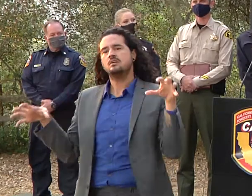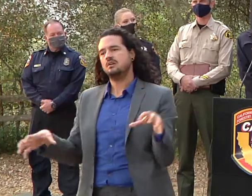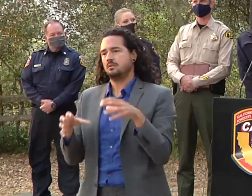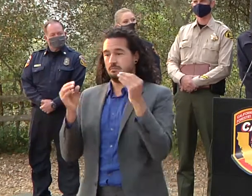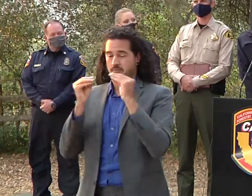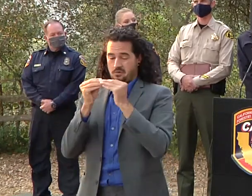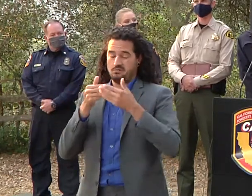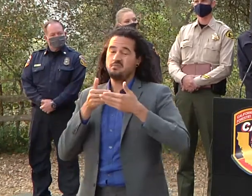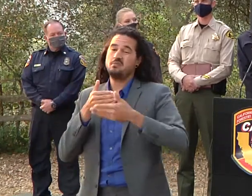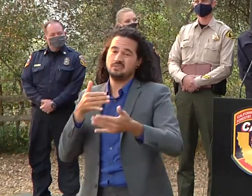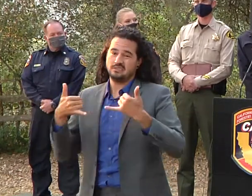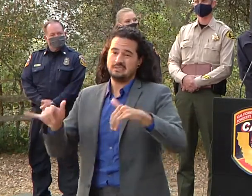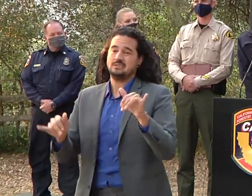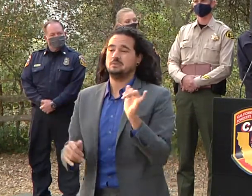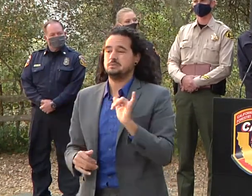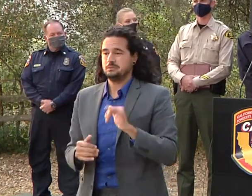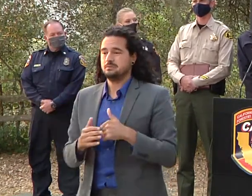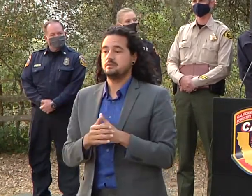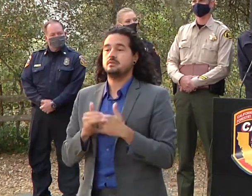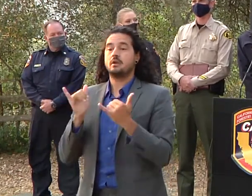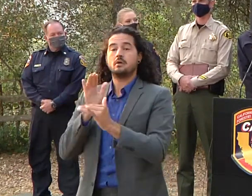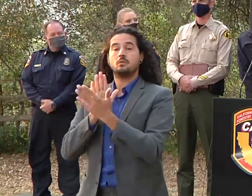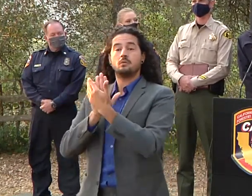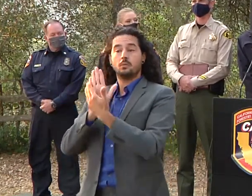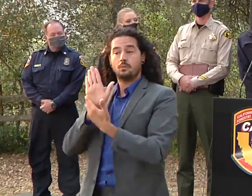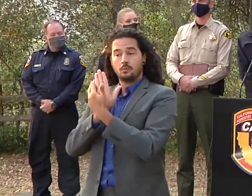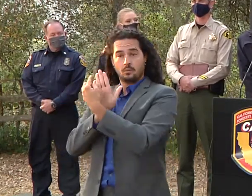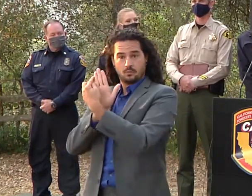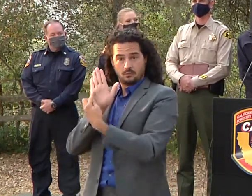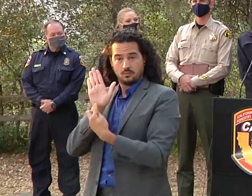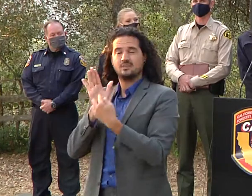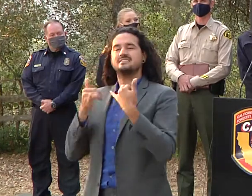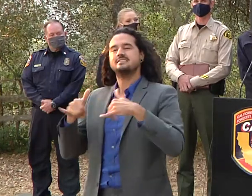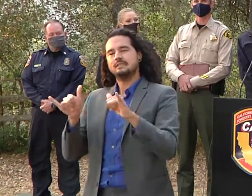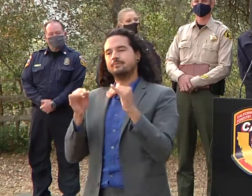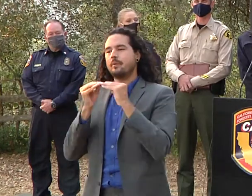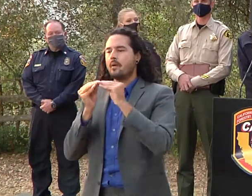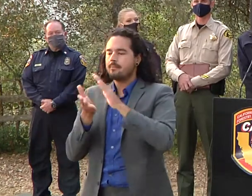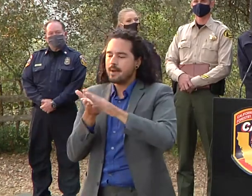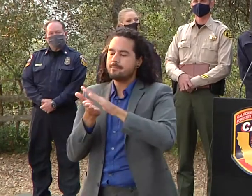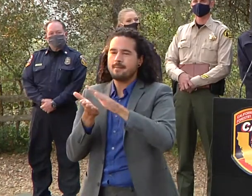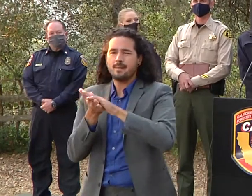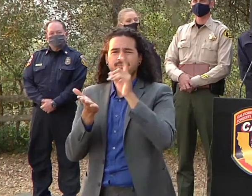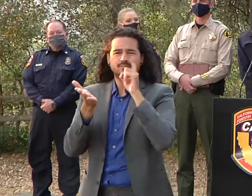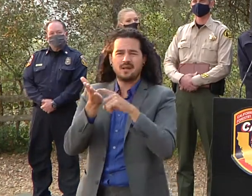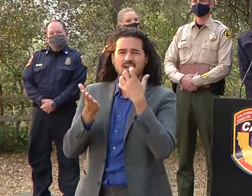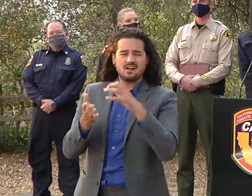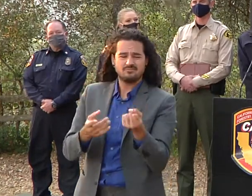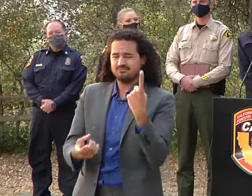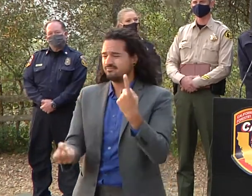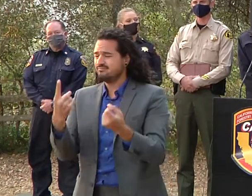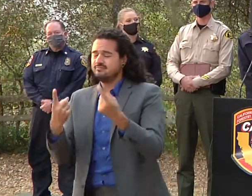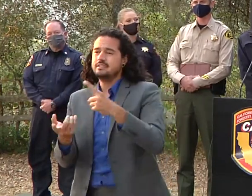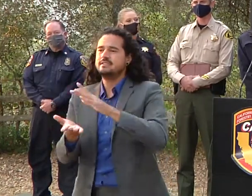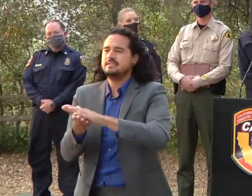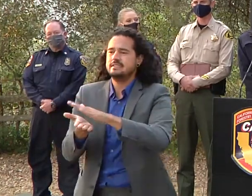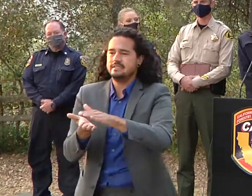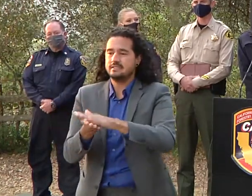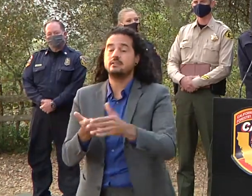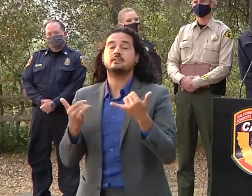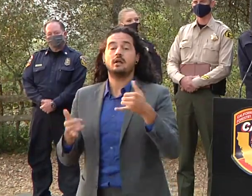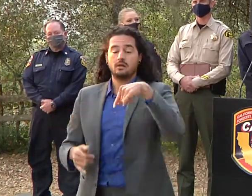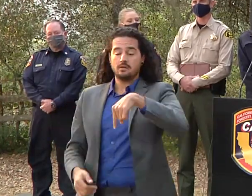a lot of mop up in those areas uh to take care of those hot spots um around davenport that's looking really good with the